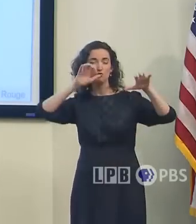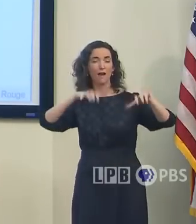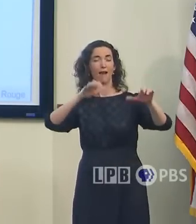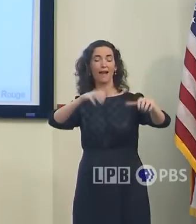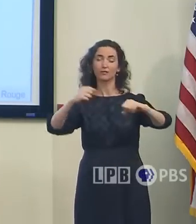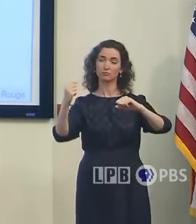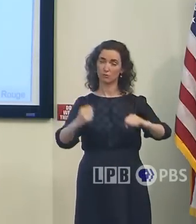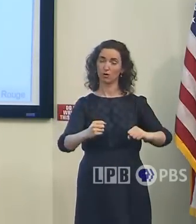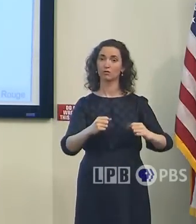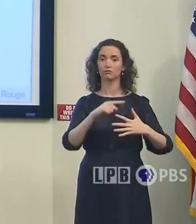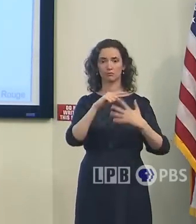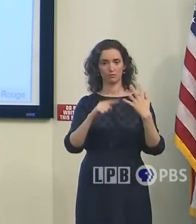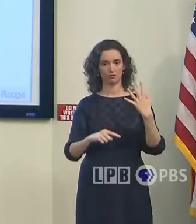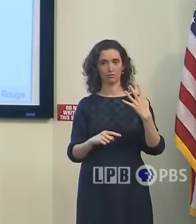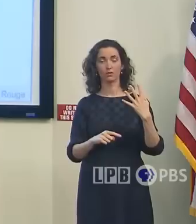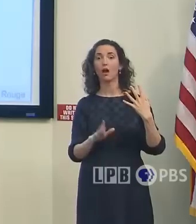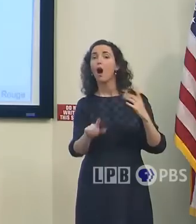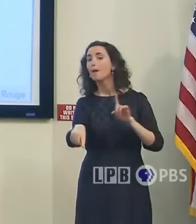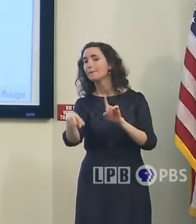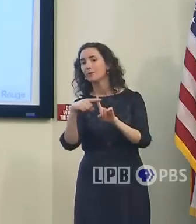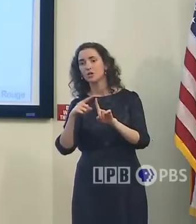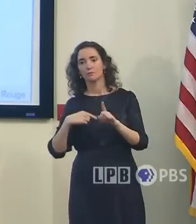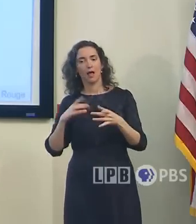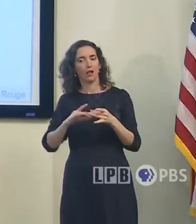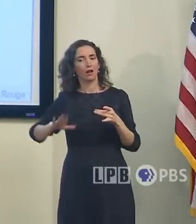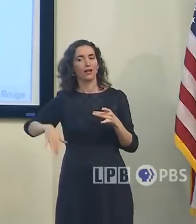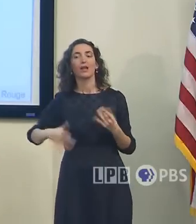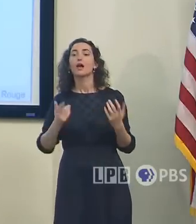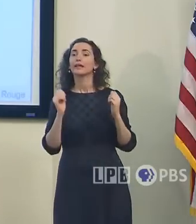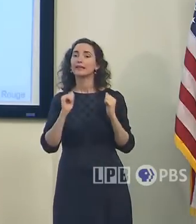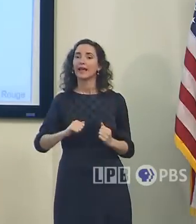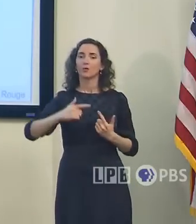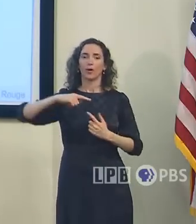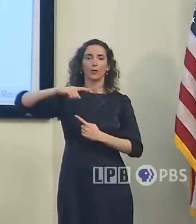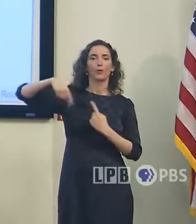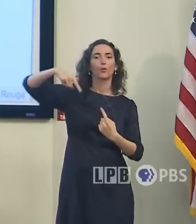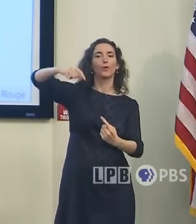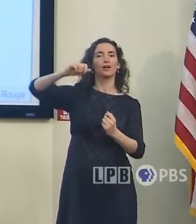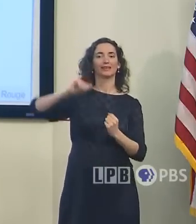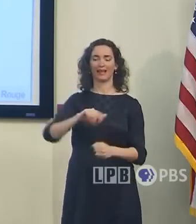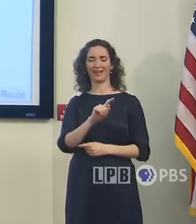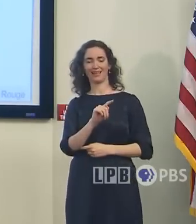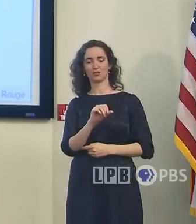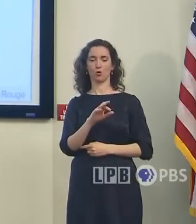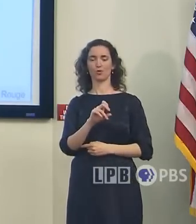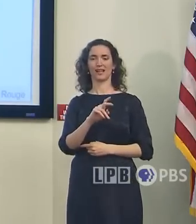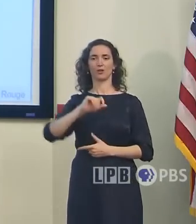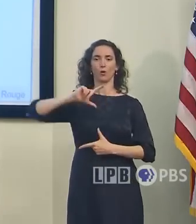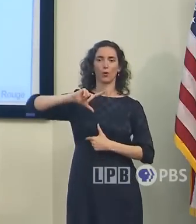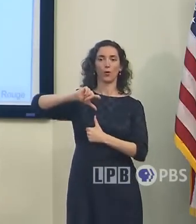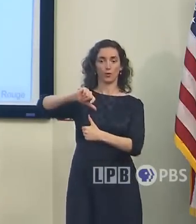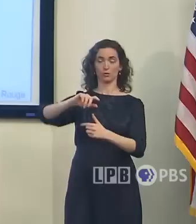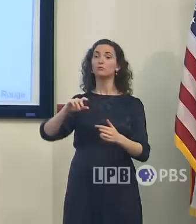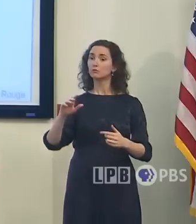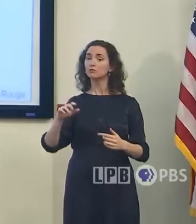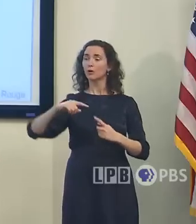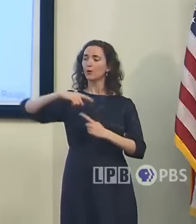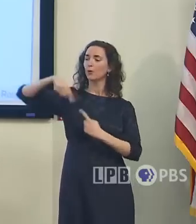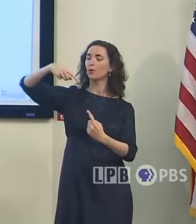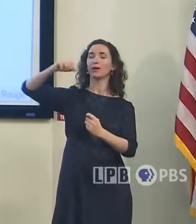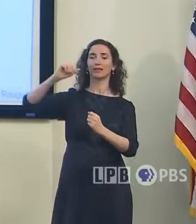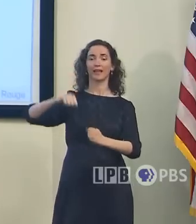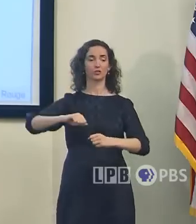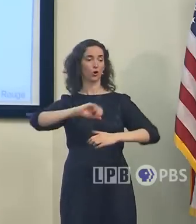other thing that I did not mention is the possibility of tornadoes as well. And so as this comes on shore, especially on the eastern side of the shore, which will encompass